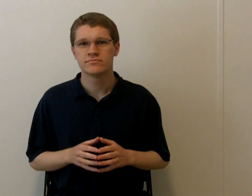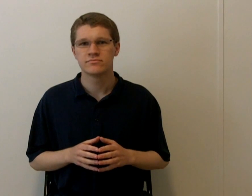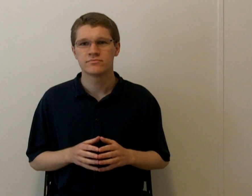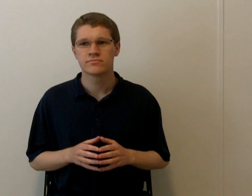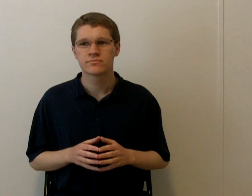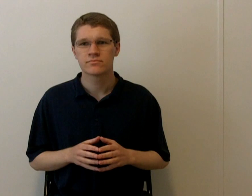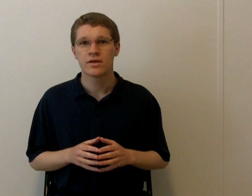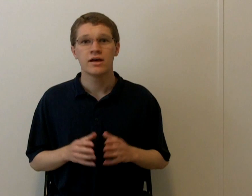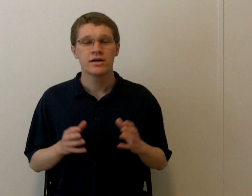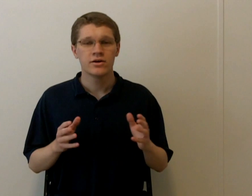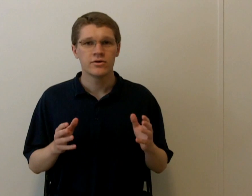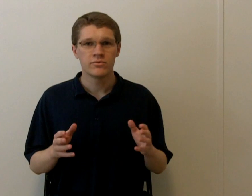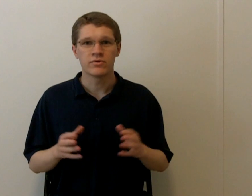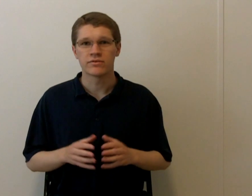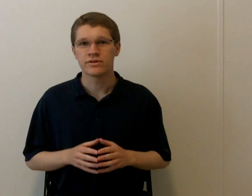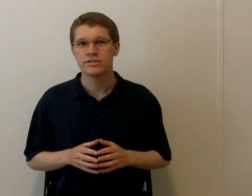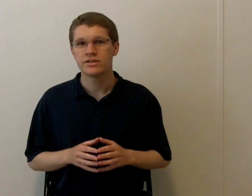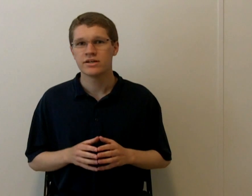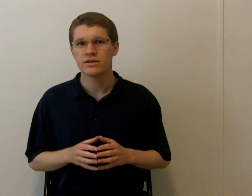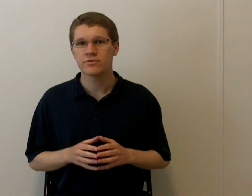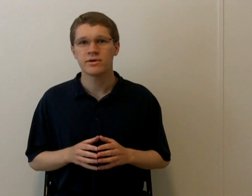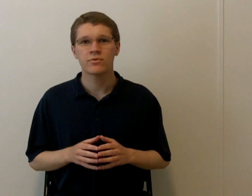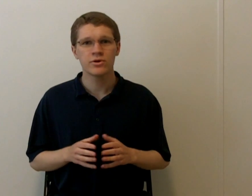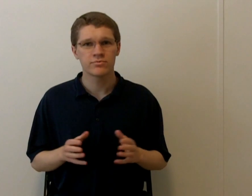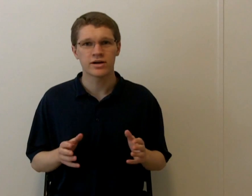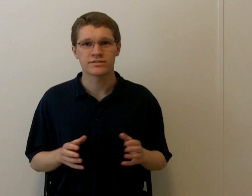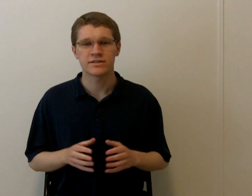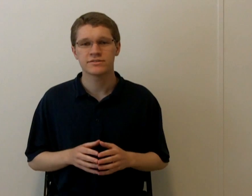one of which would be a word processor.